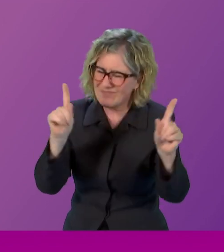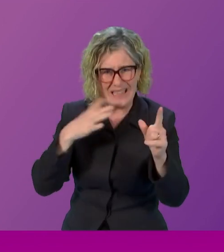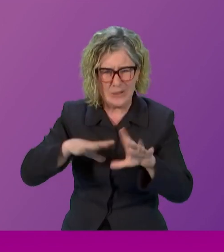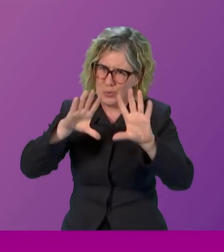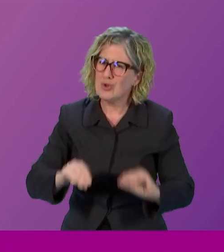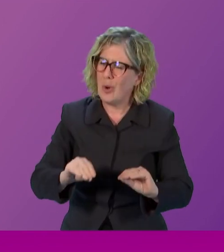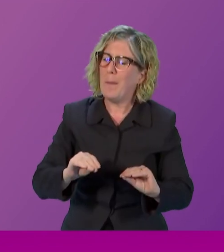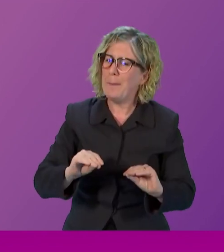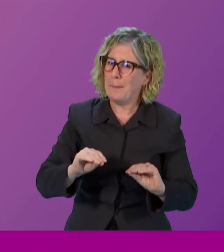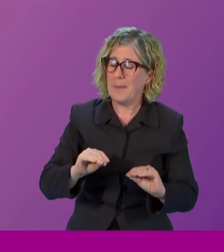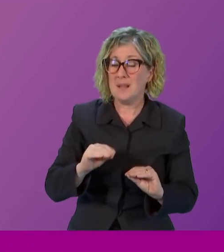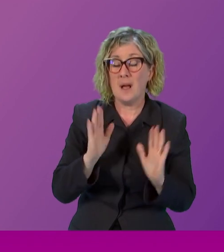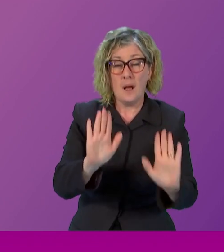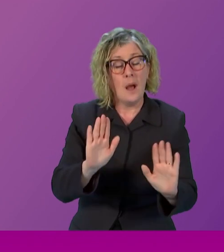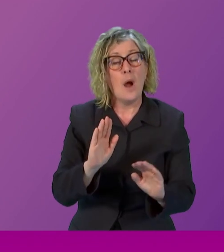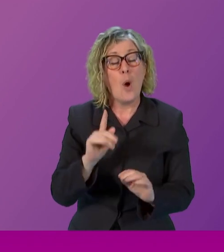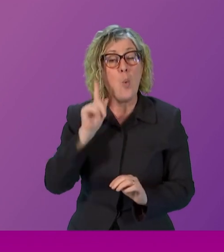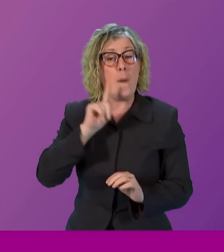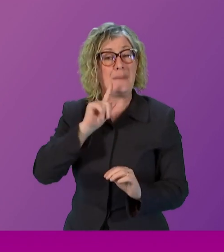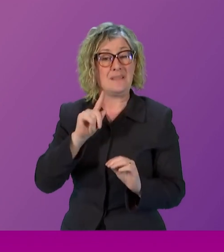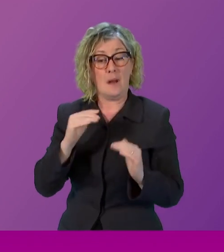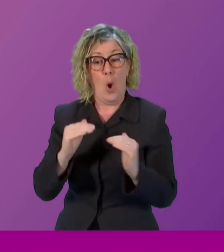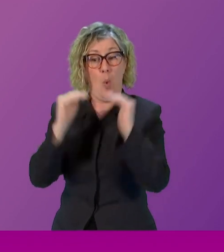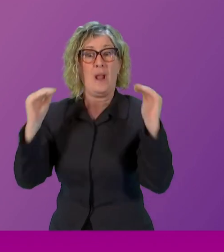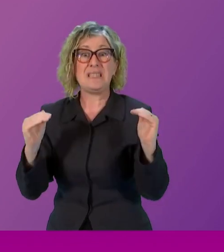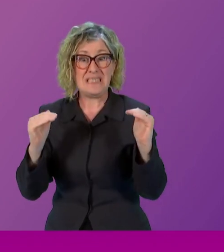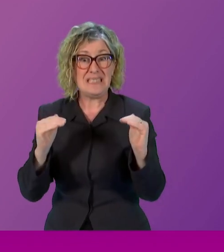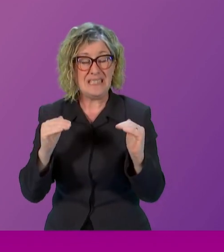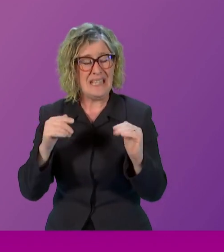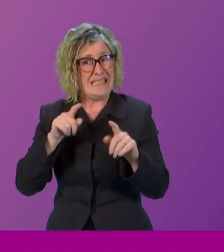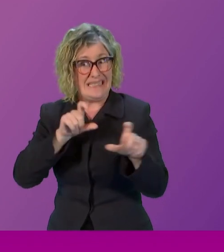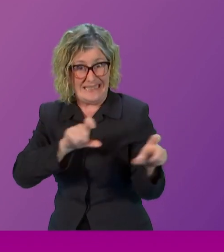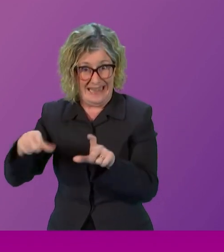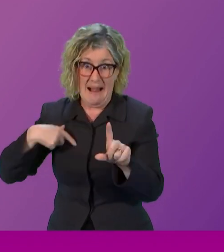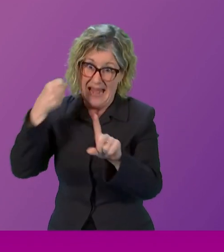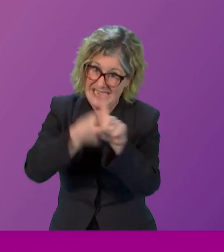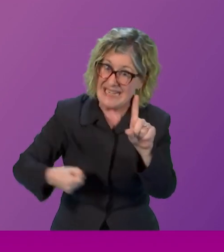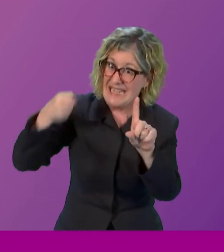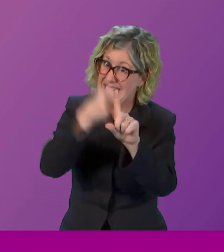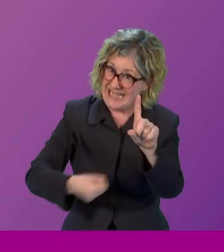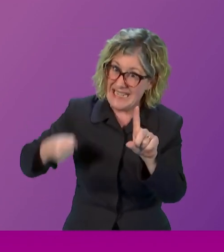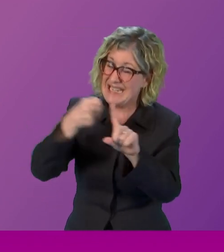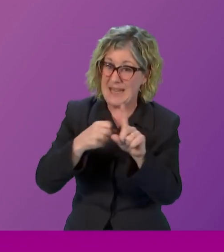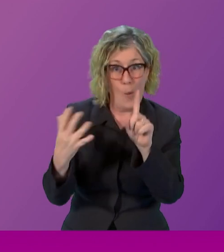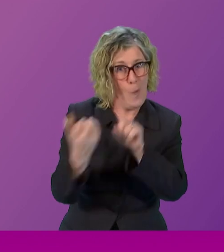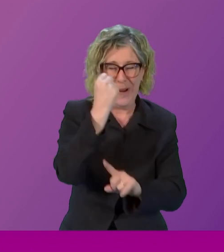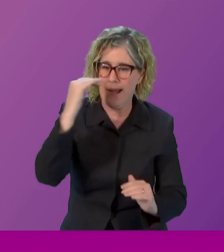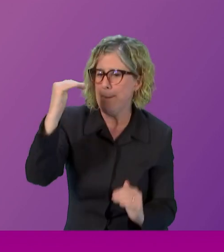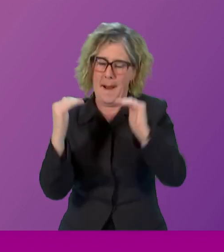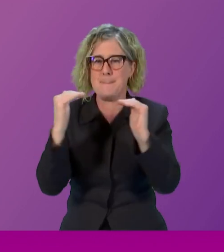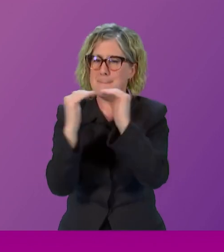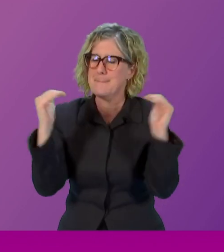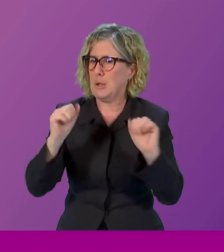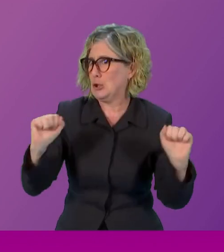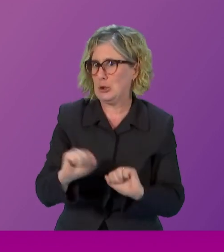as I said earlier on does remain an unwon cause and the theme of this year's conference break the bias could have been the theme in